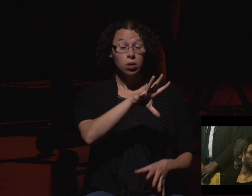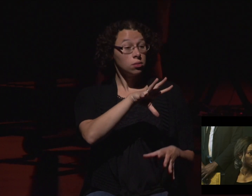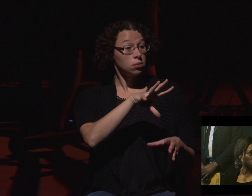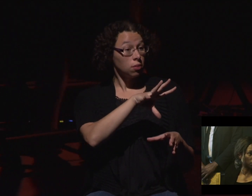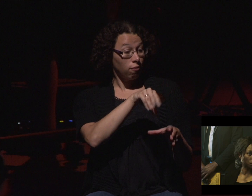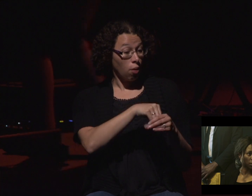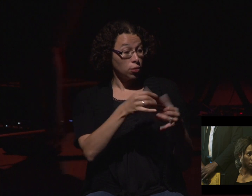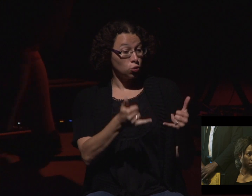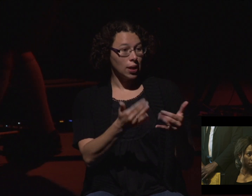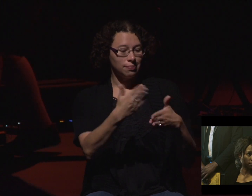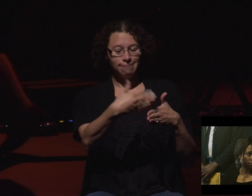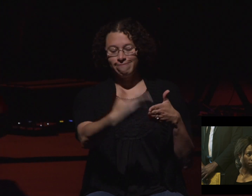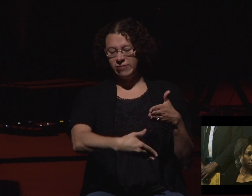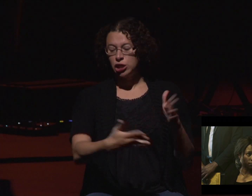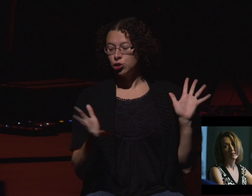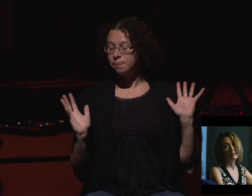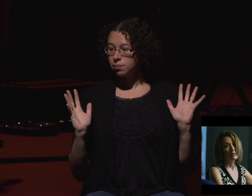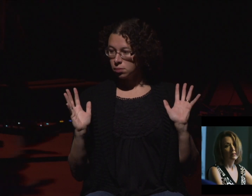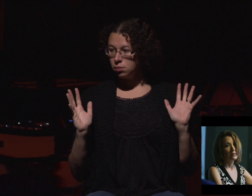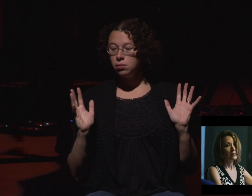and transferring them to Mrs. Breedlove.